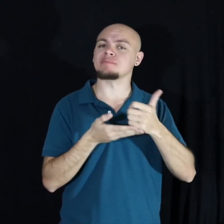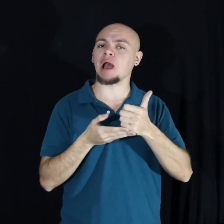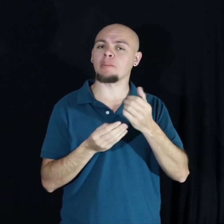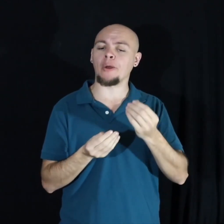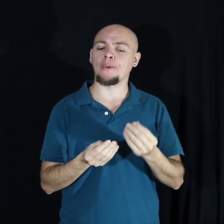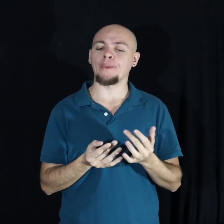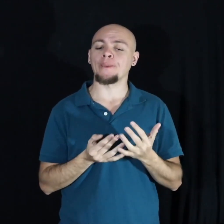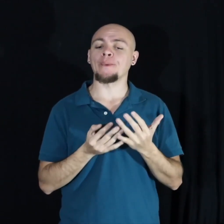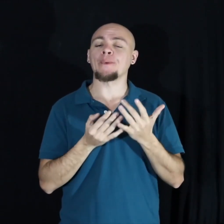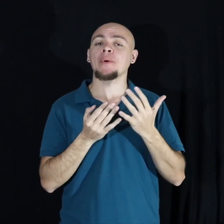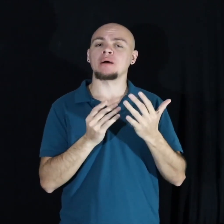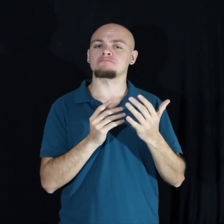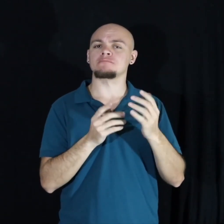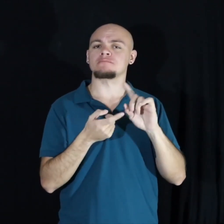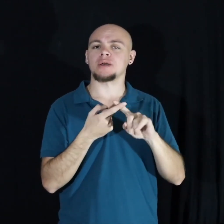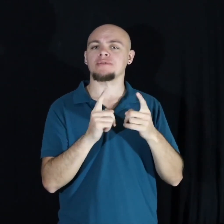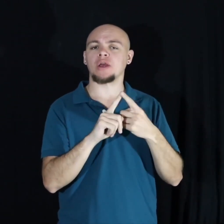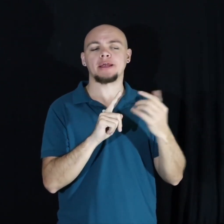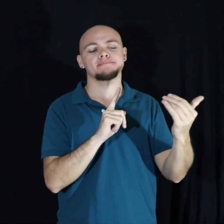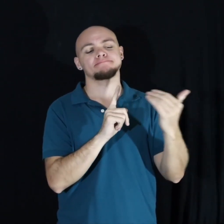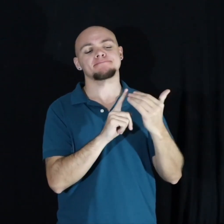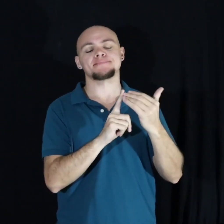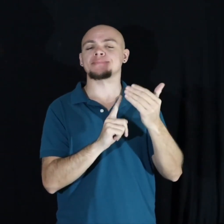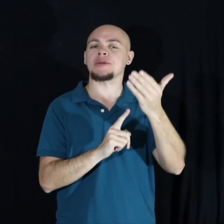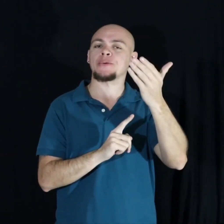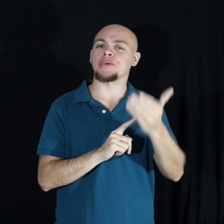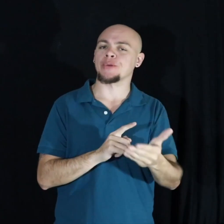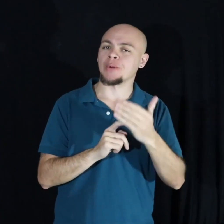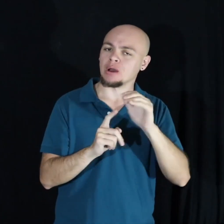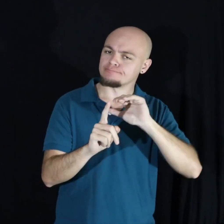that is going to remind us of who we are.